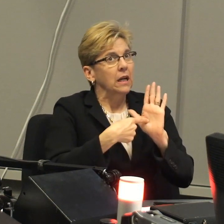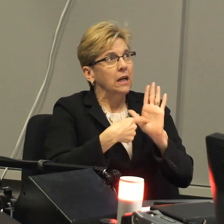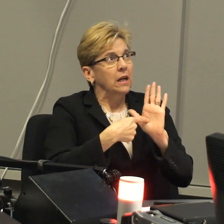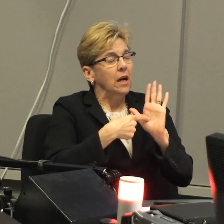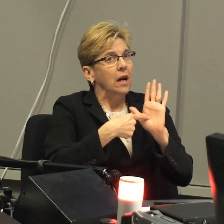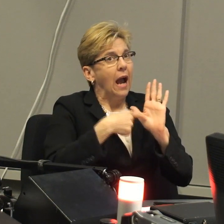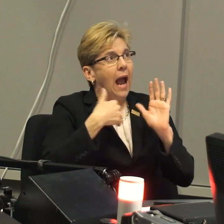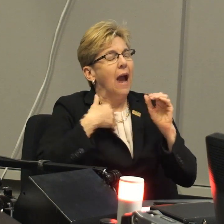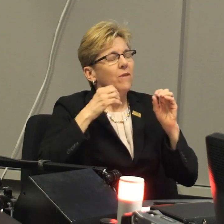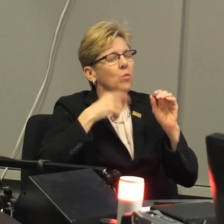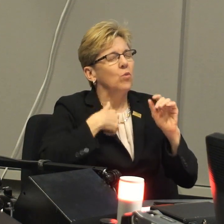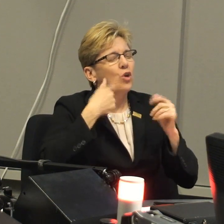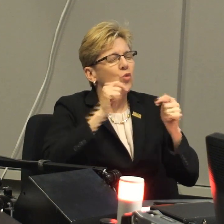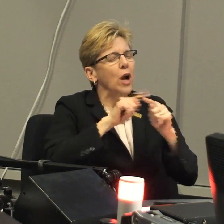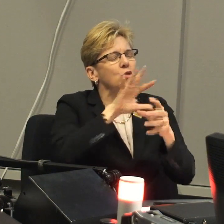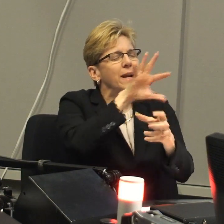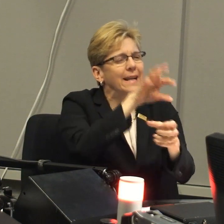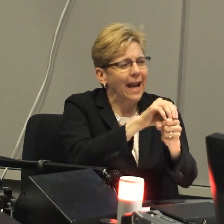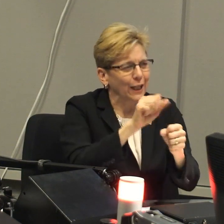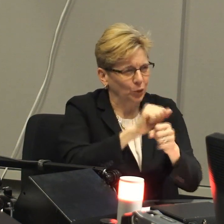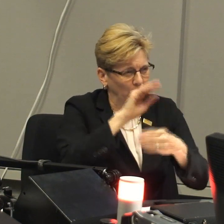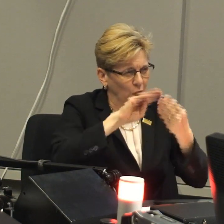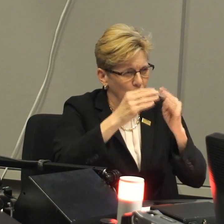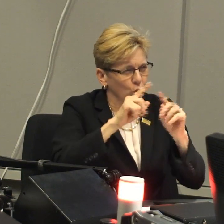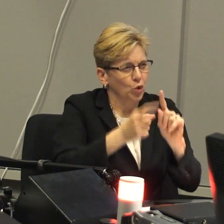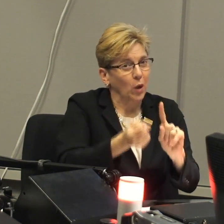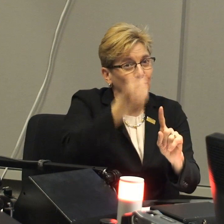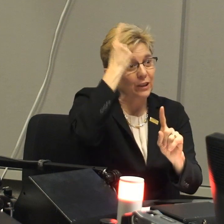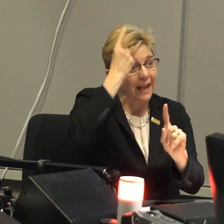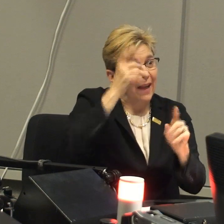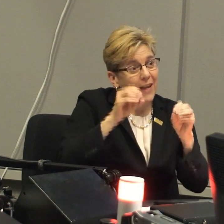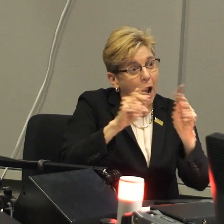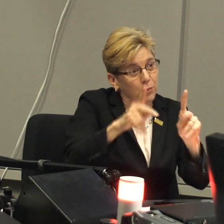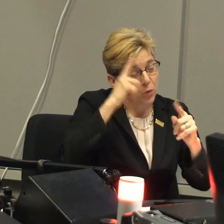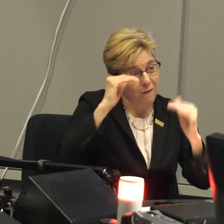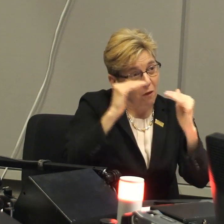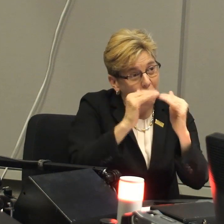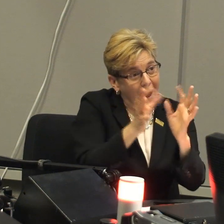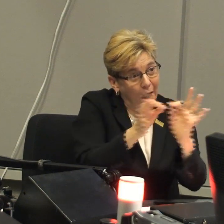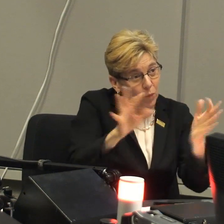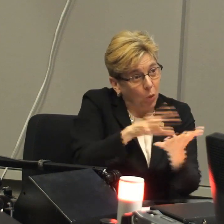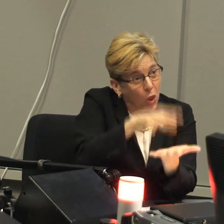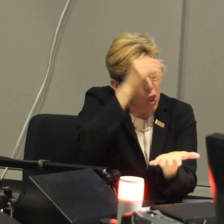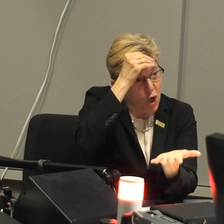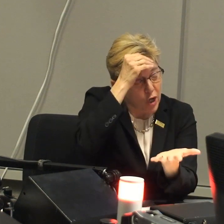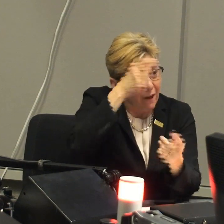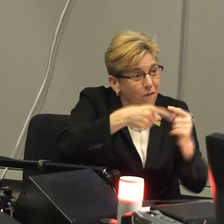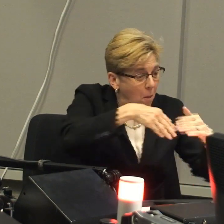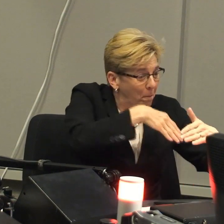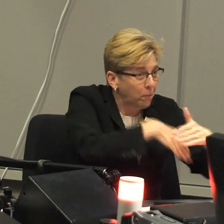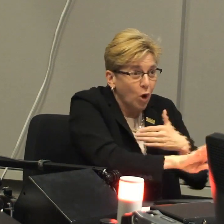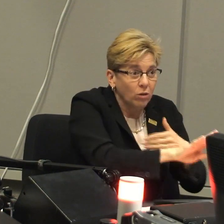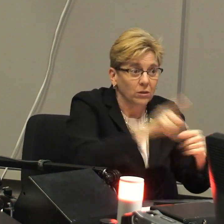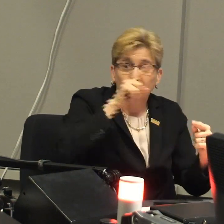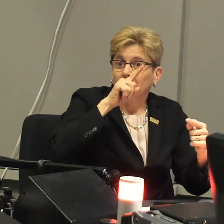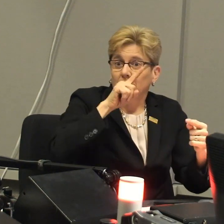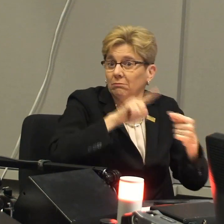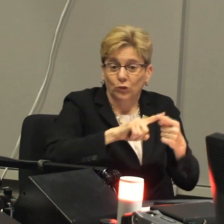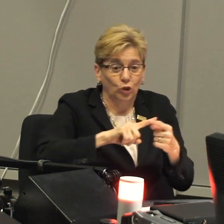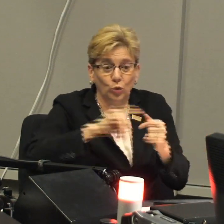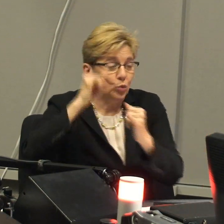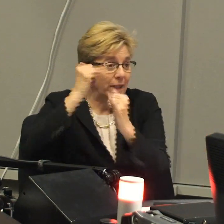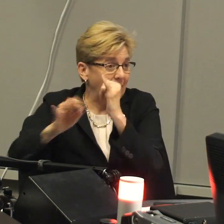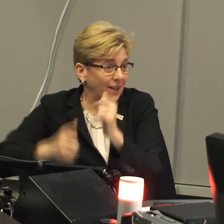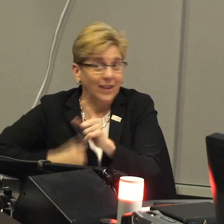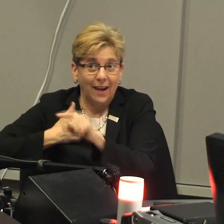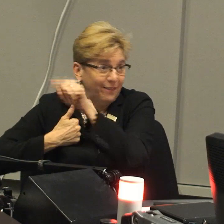period of time that we're in right now and try to engage with the community to understand the opportunities for bilingual learning that